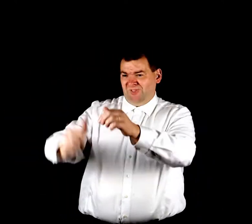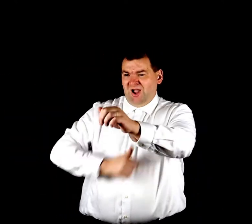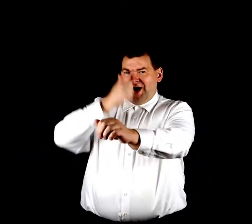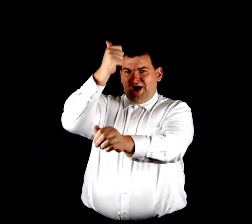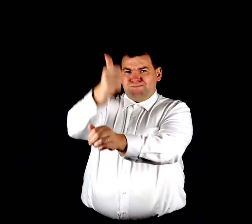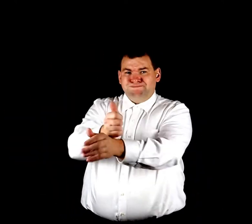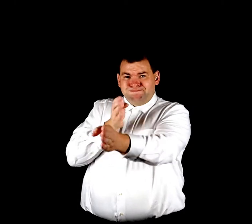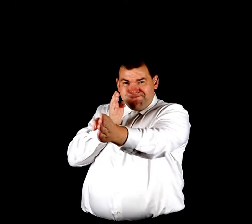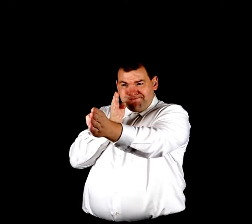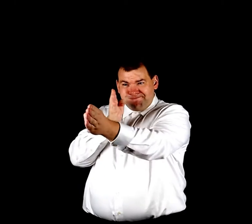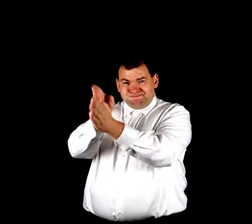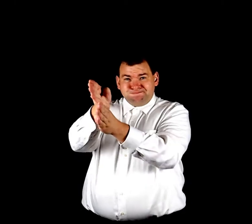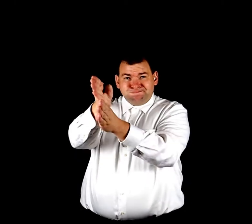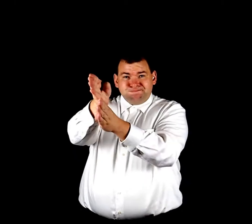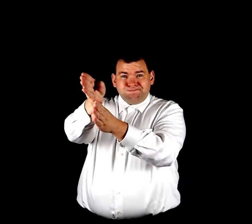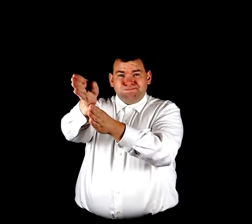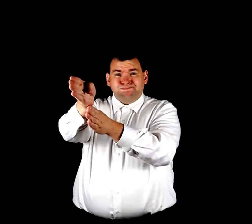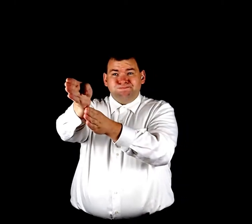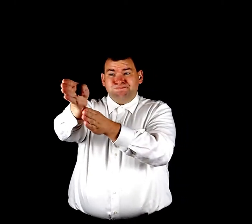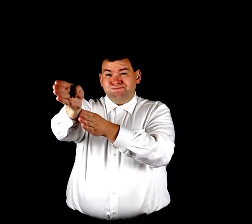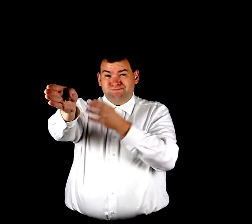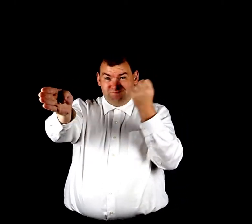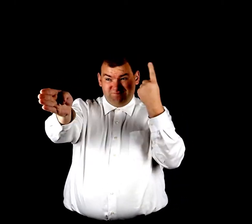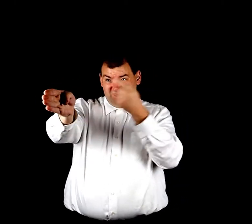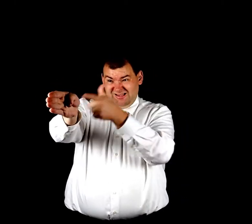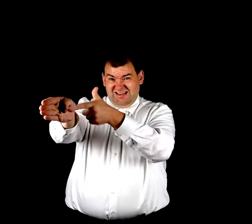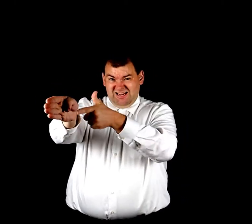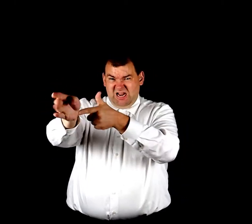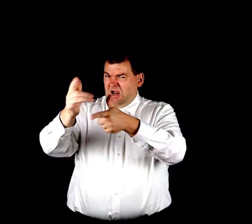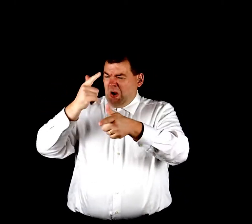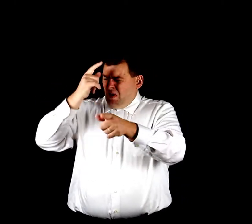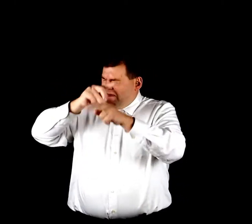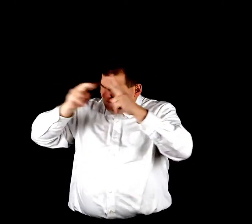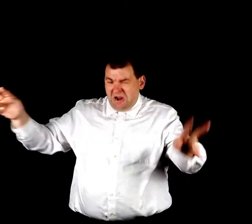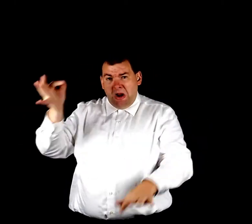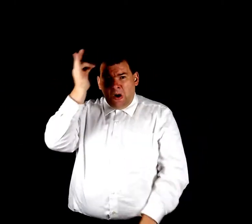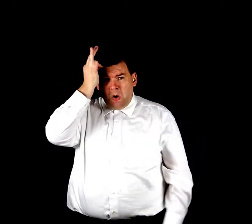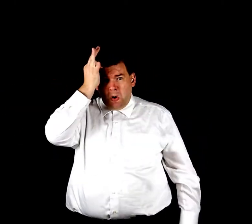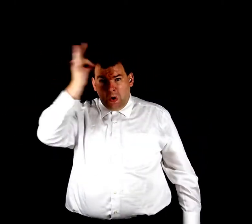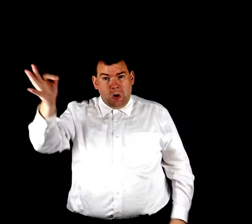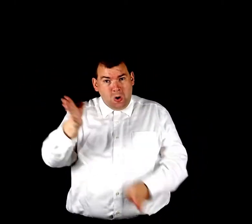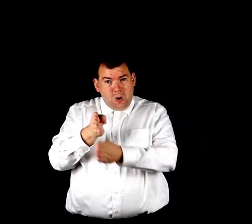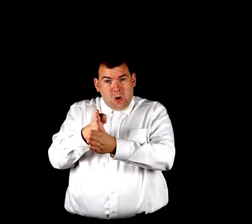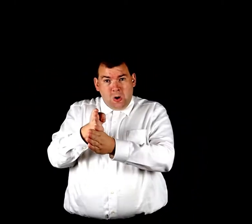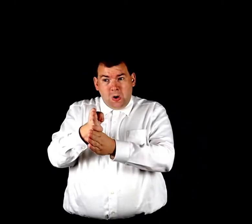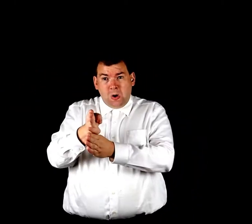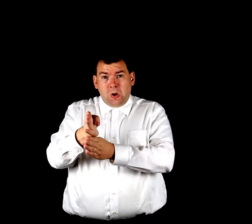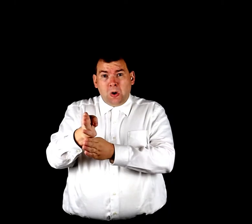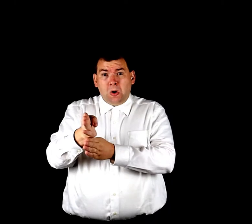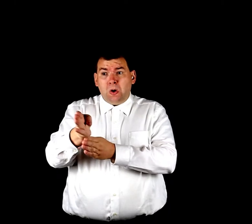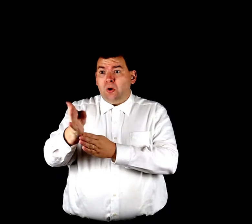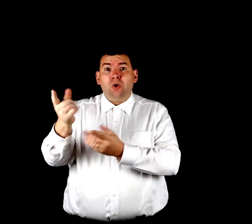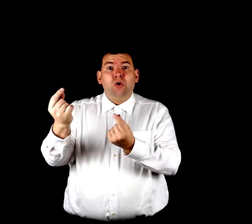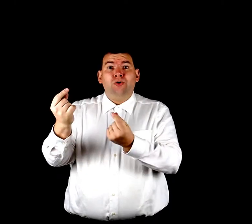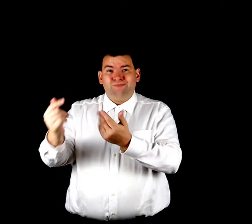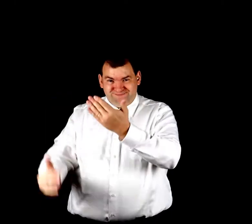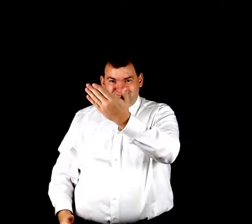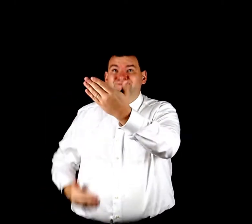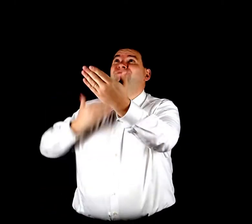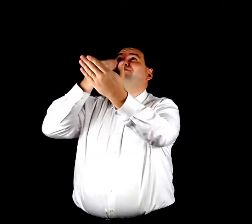no one called straight It's a very narrow All the way to the game